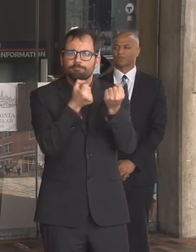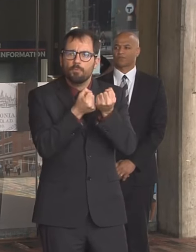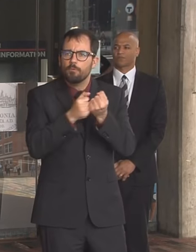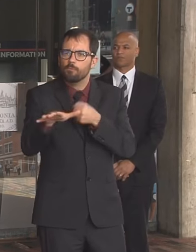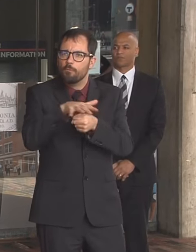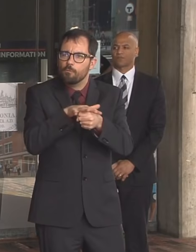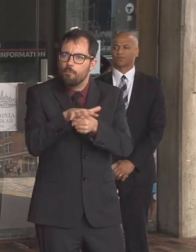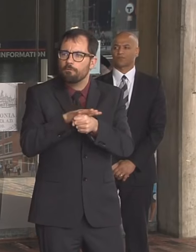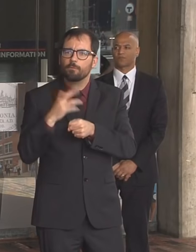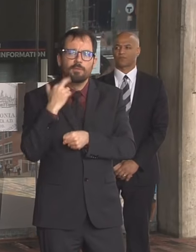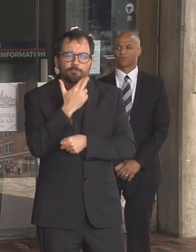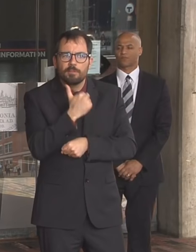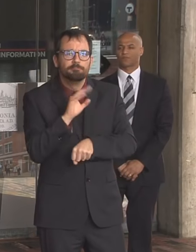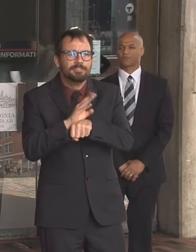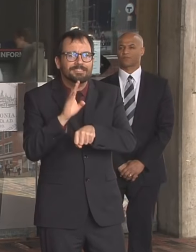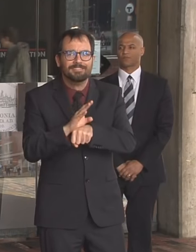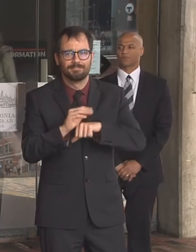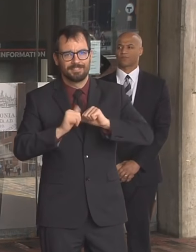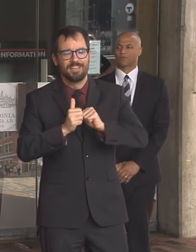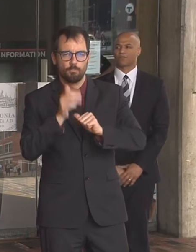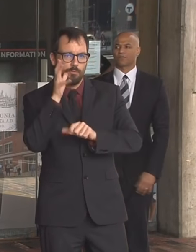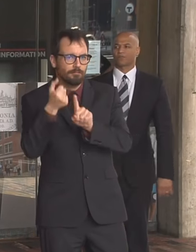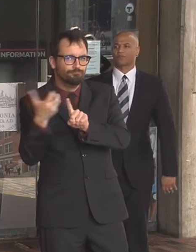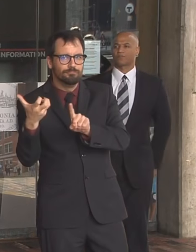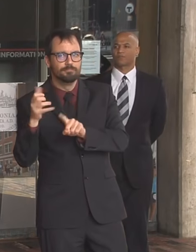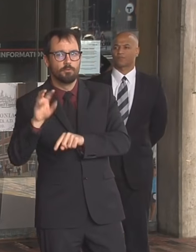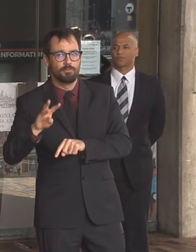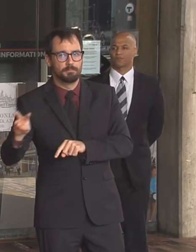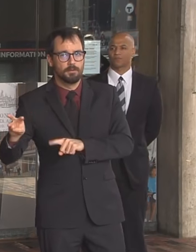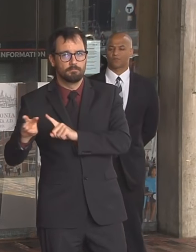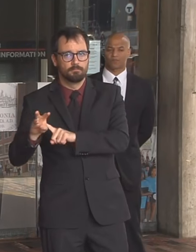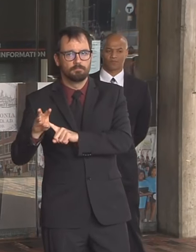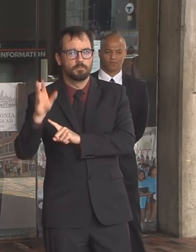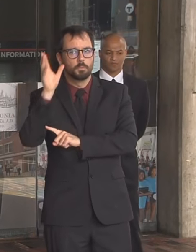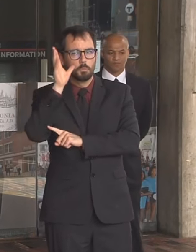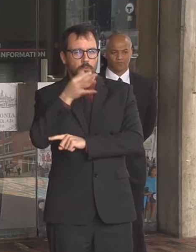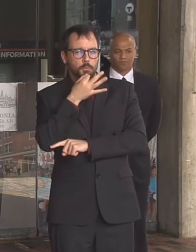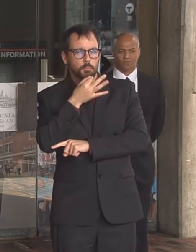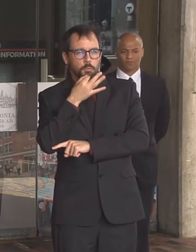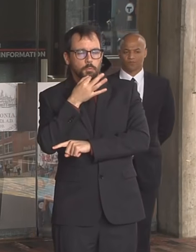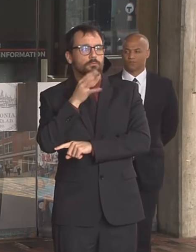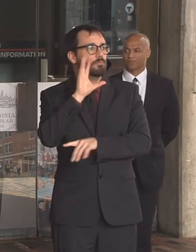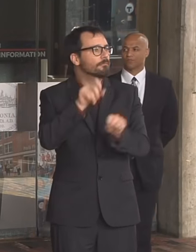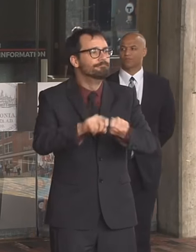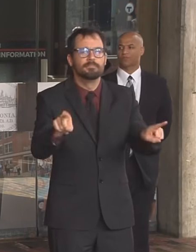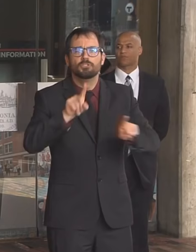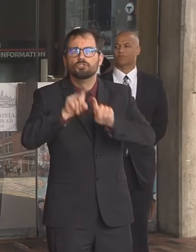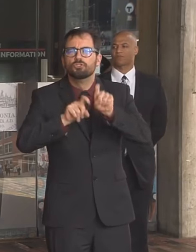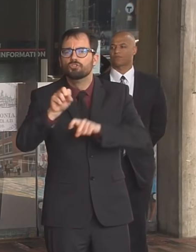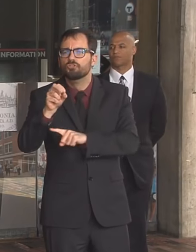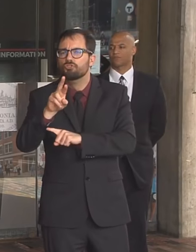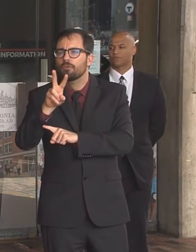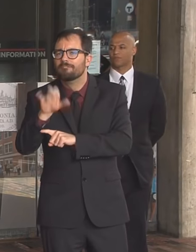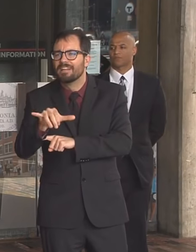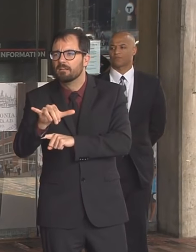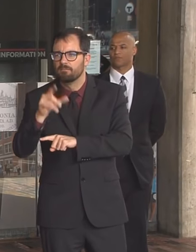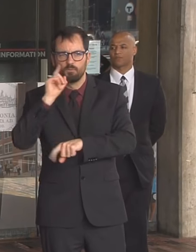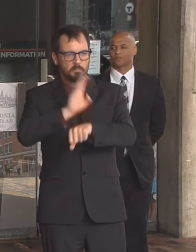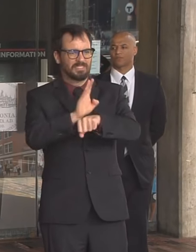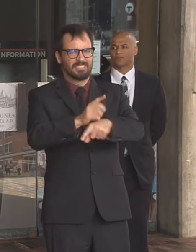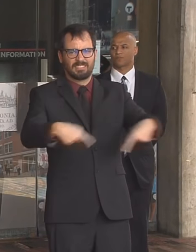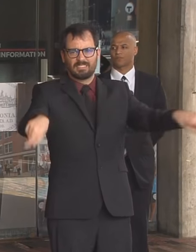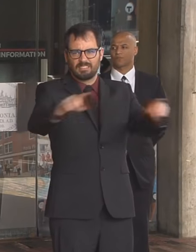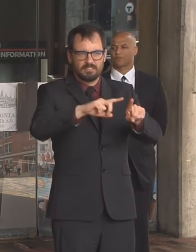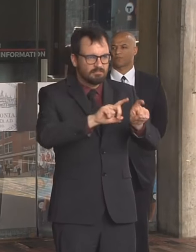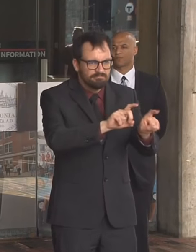really important. We also have another survey on the way that's going to go out to businesses. The results will inform our ongoing response. For businesses